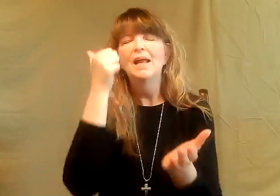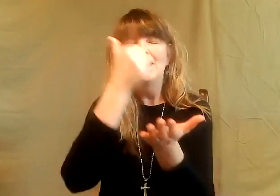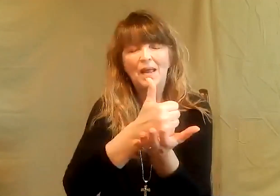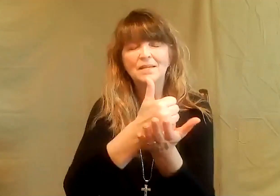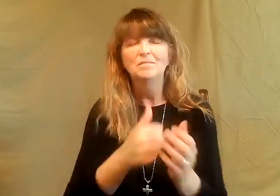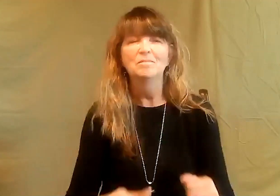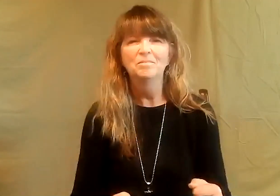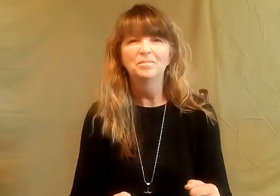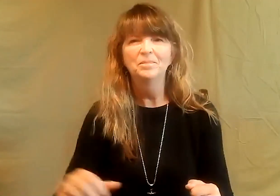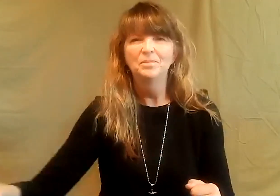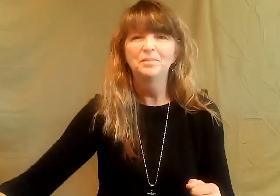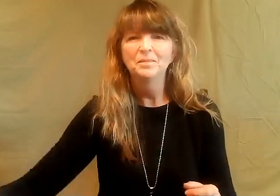Our light. Amen.